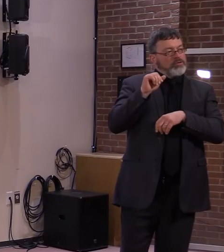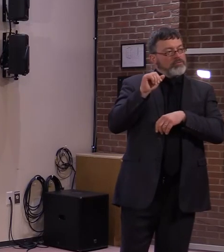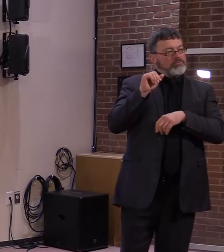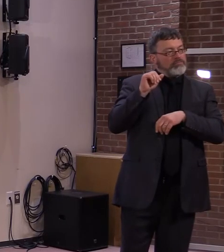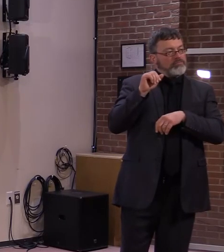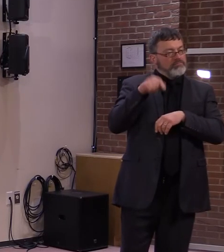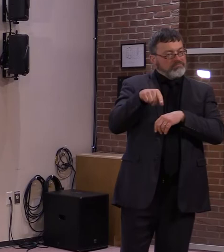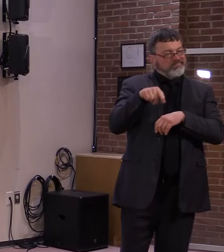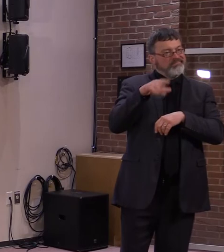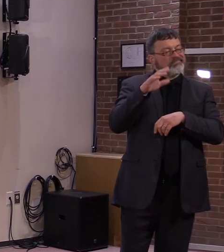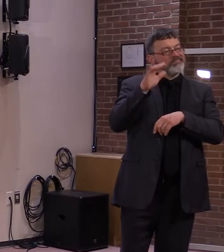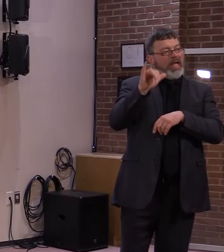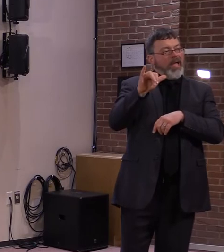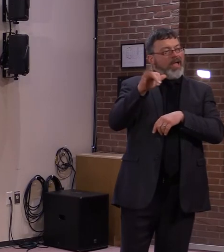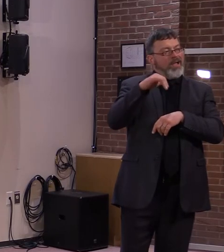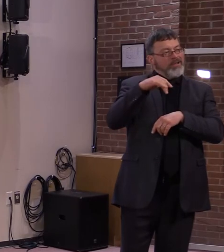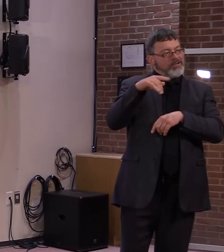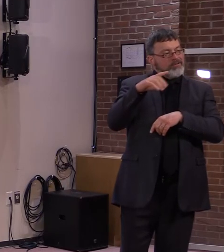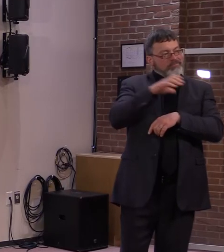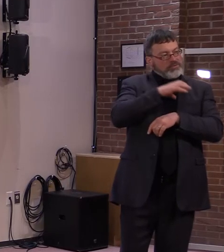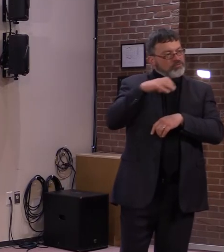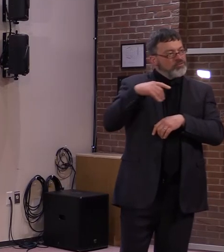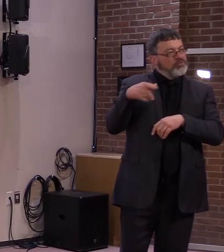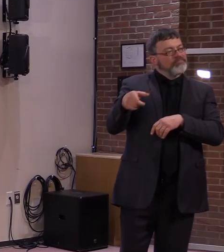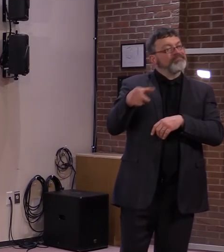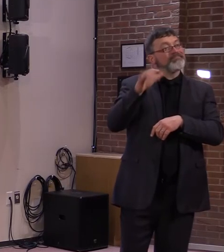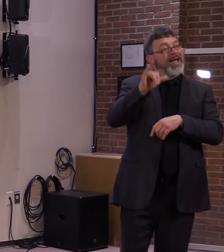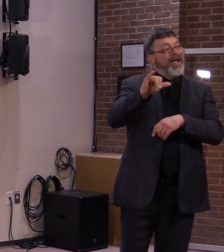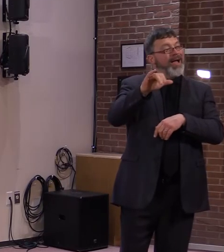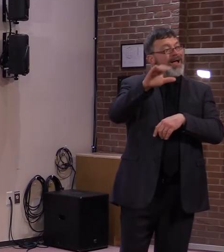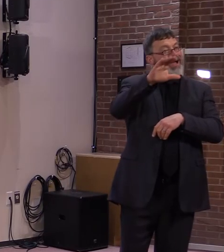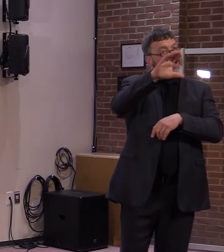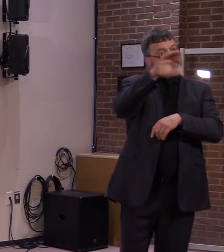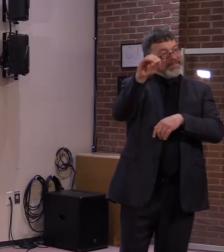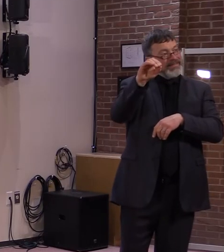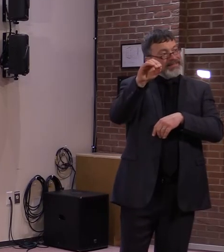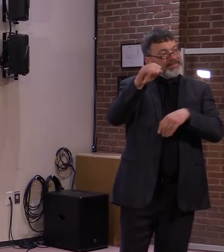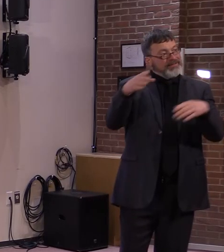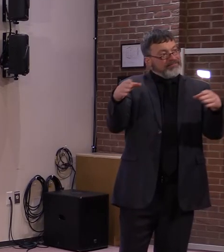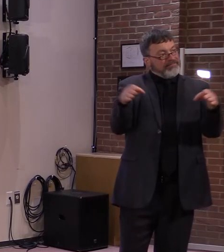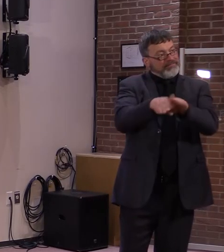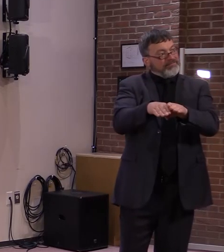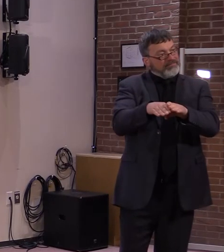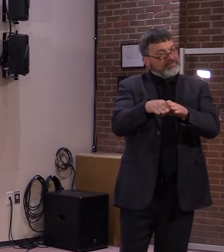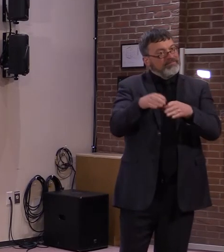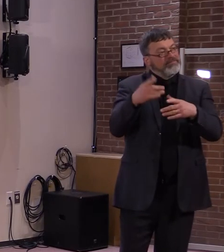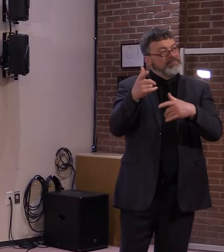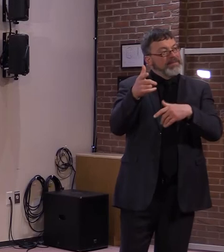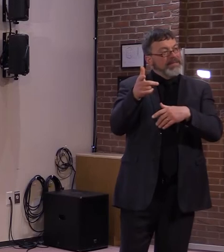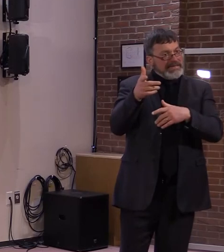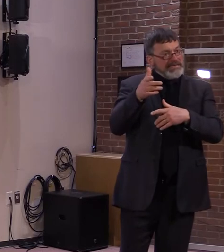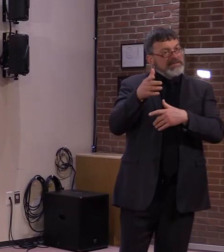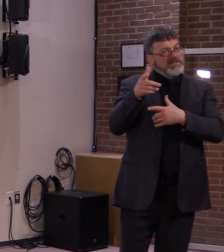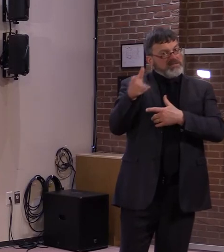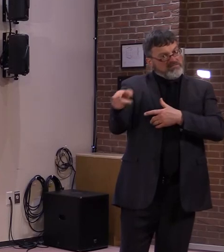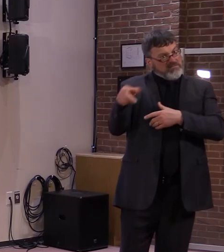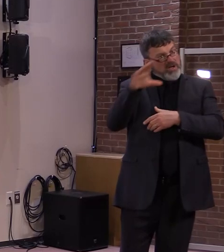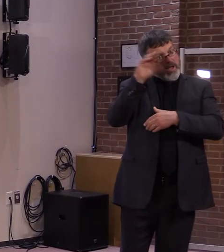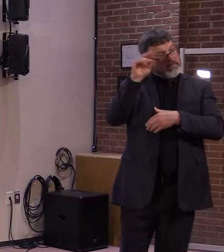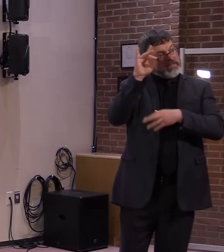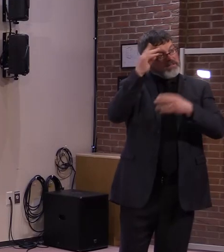parent company provide sufficient notice that they were shutting down their operations in Brattleboro and Burlington under state law?